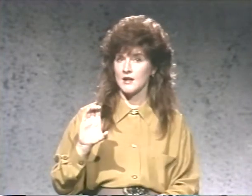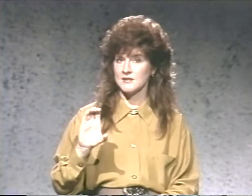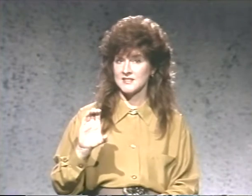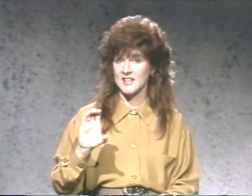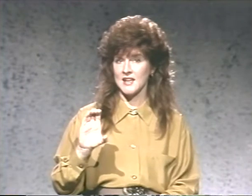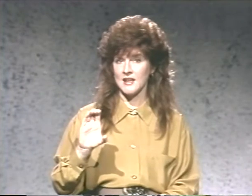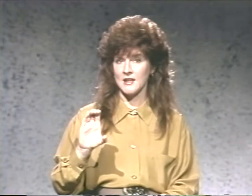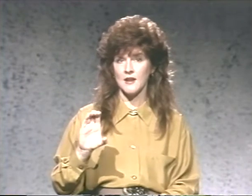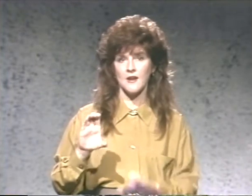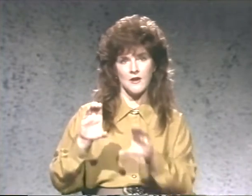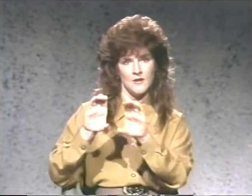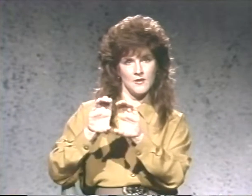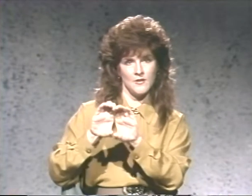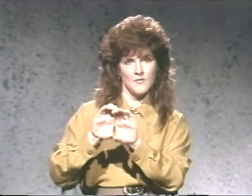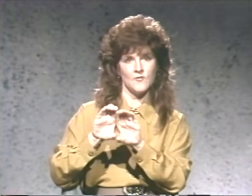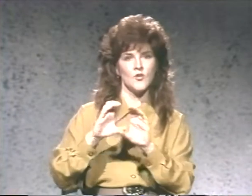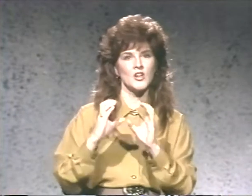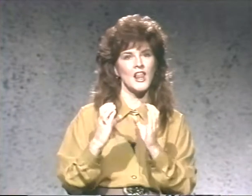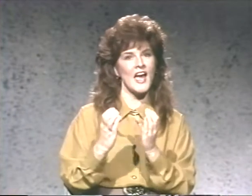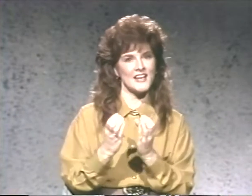C for class.